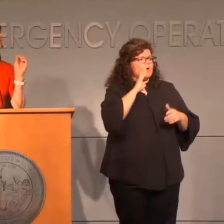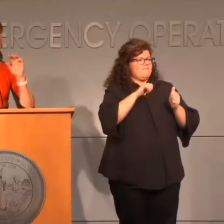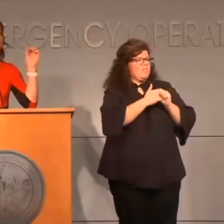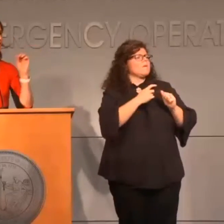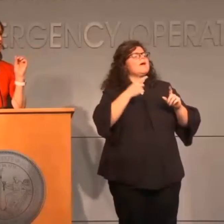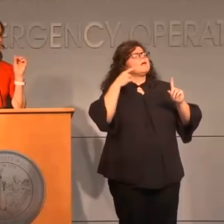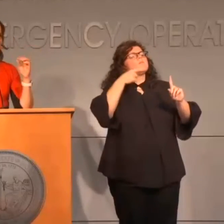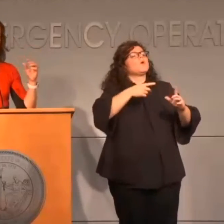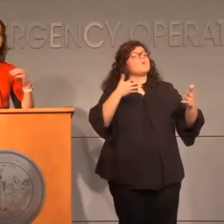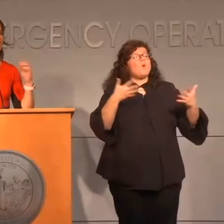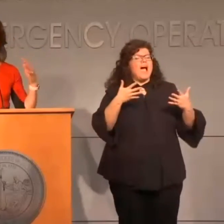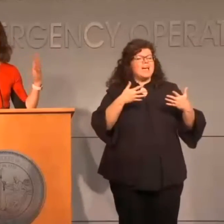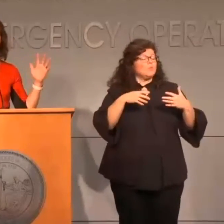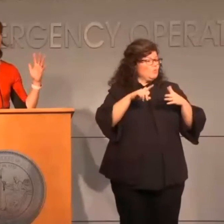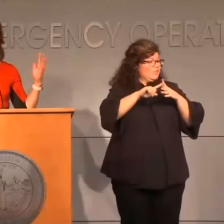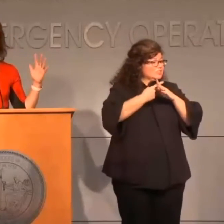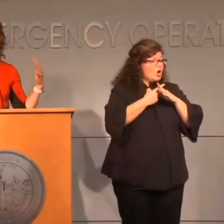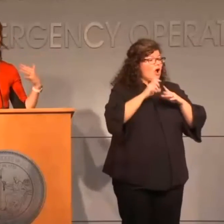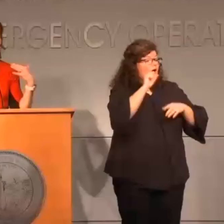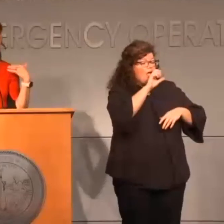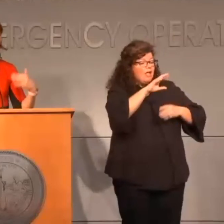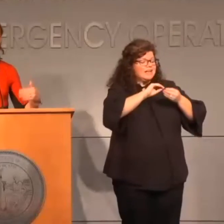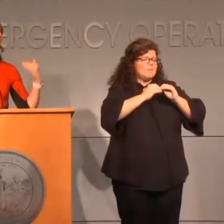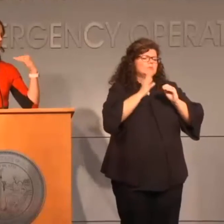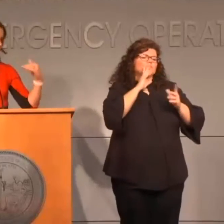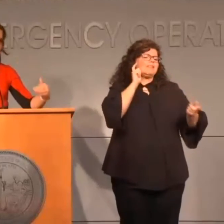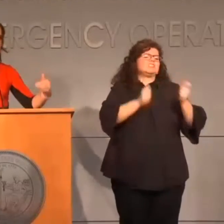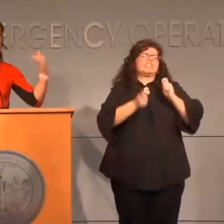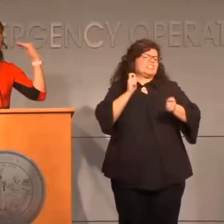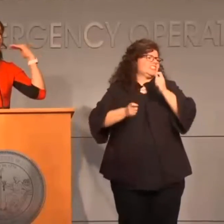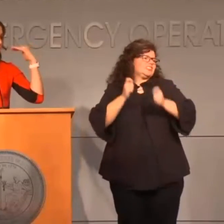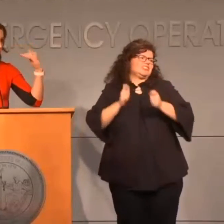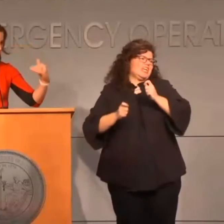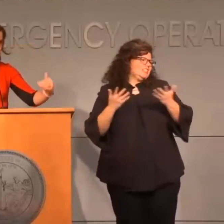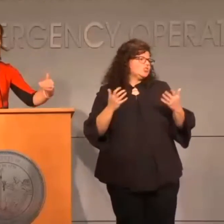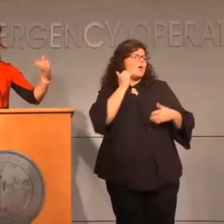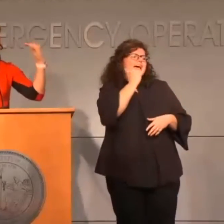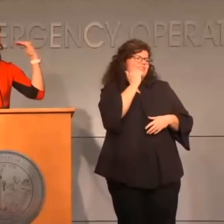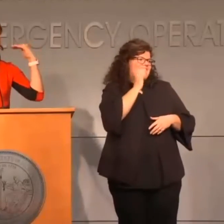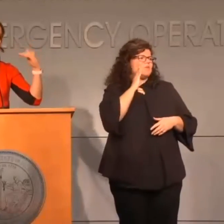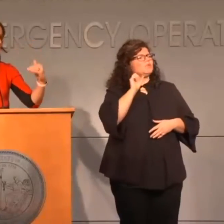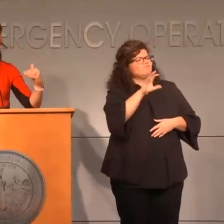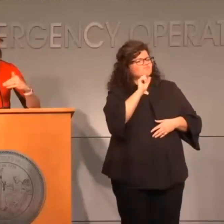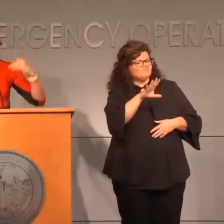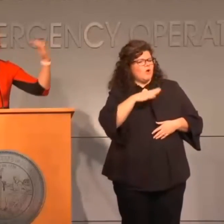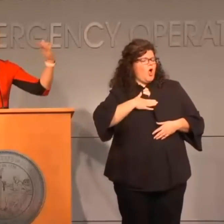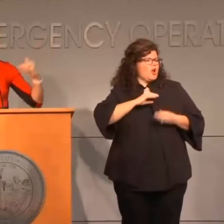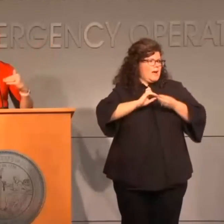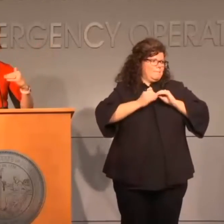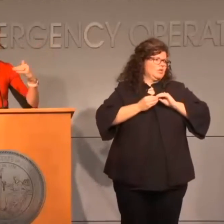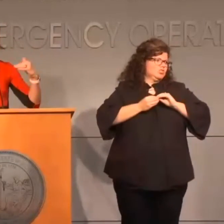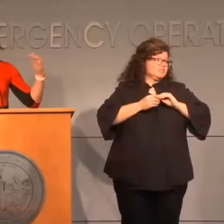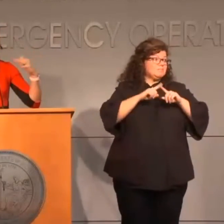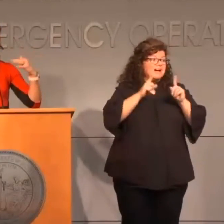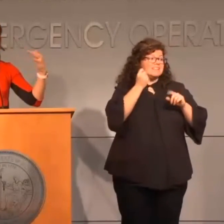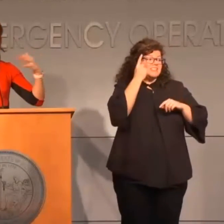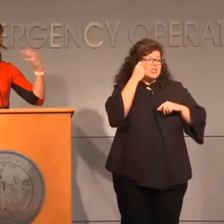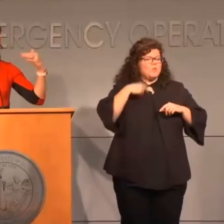Okay, you get that. I get it. I think the point is that when we start chasing numbers, they change so quickly that – That's why every 24 hours, we'll give you those updated numbers every 24 – And it will take a